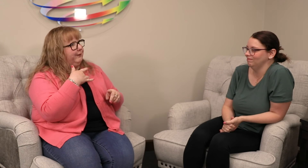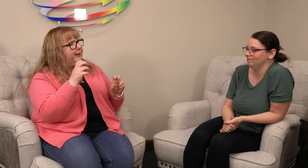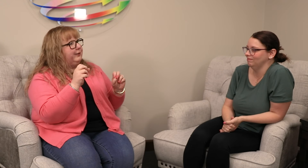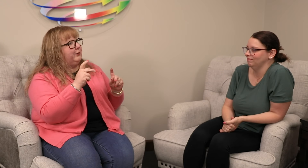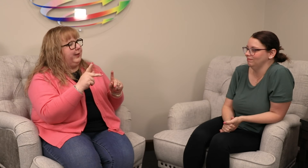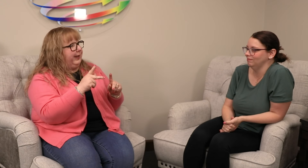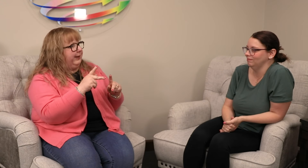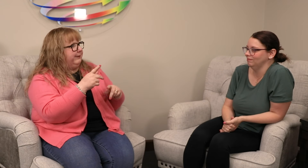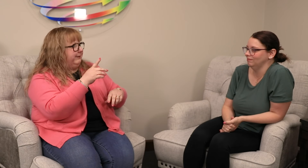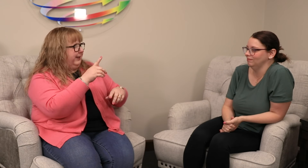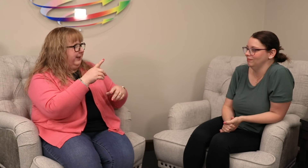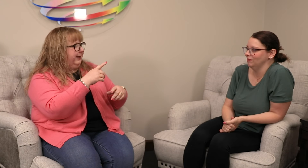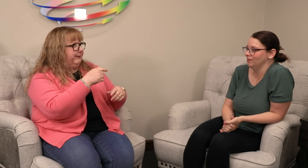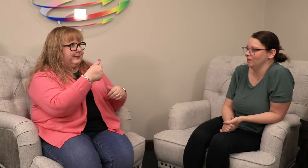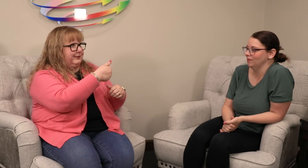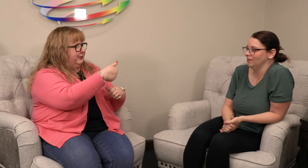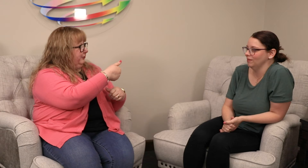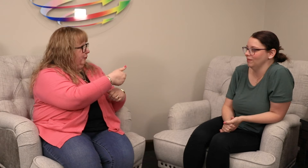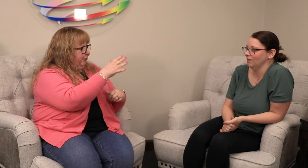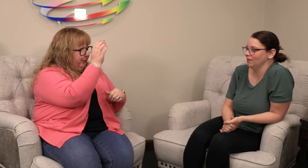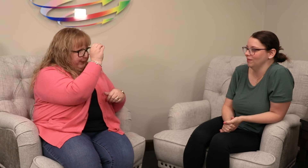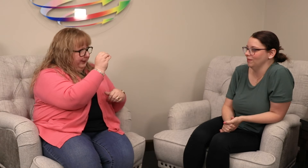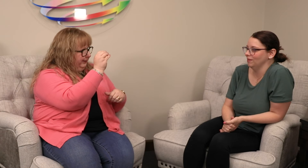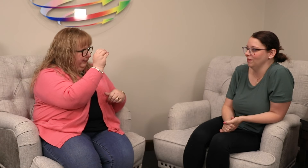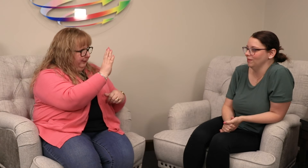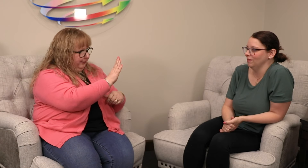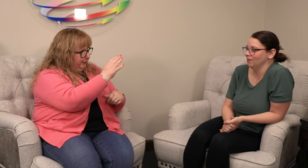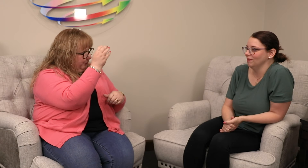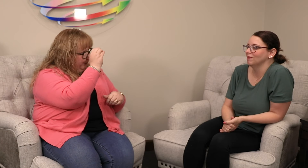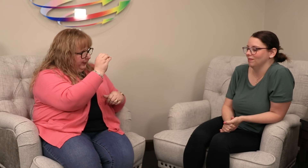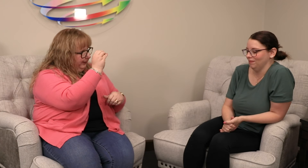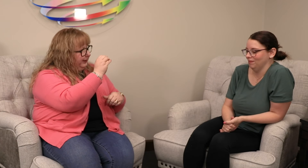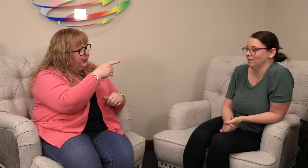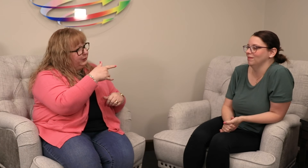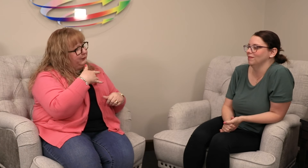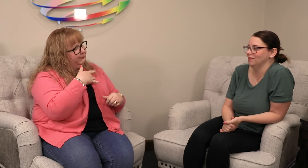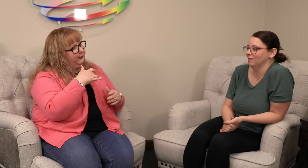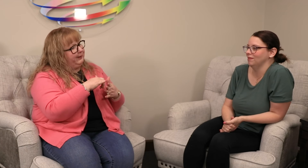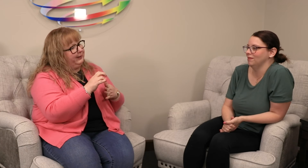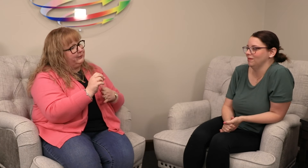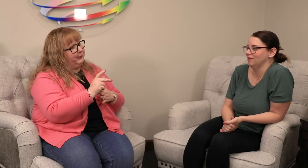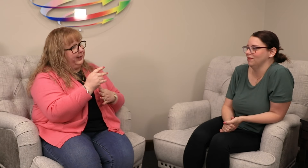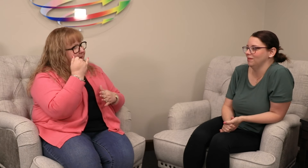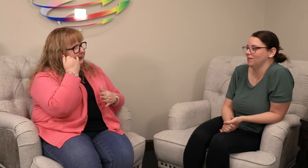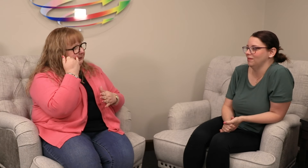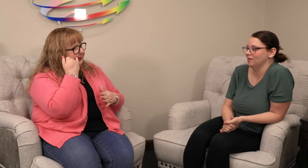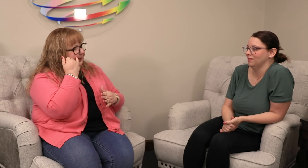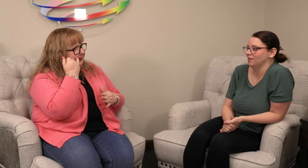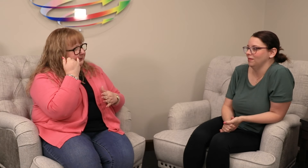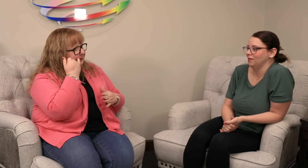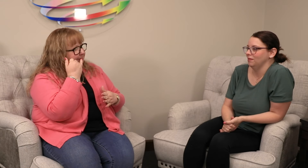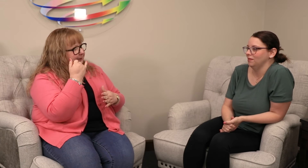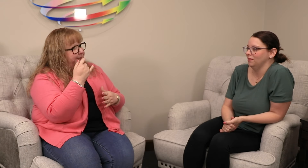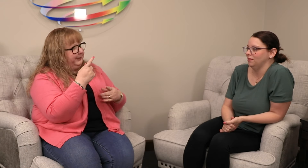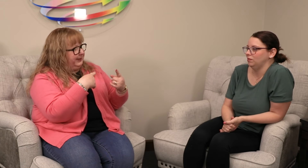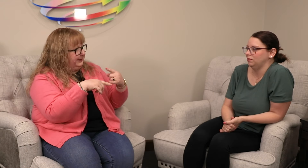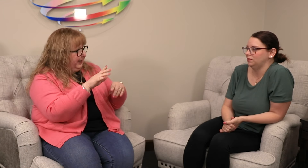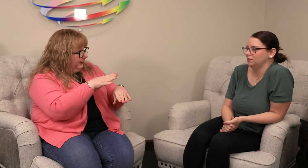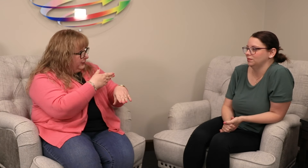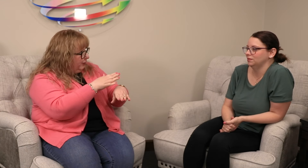feel that it's OK that they and this is just your opinion, you know, your opinion. Do you feel that it's OK that they sign a